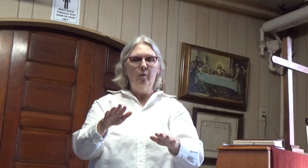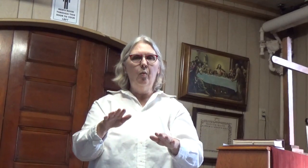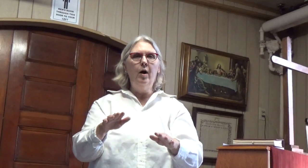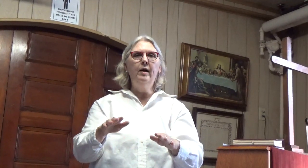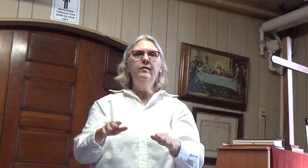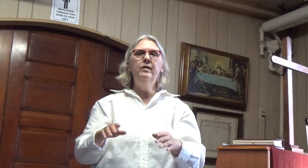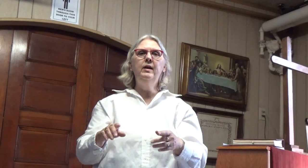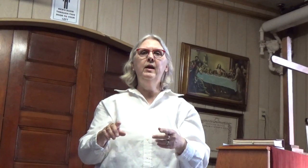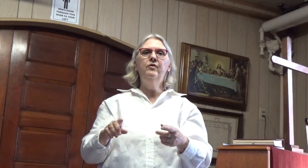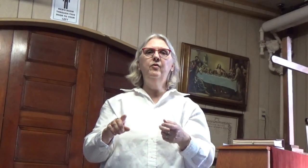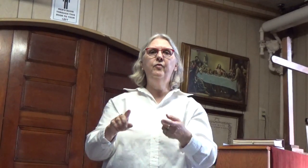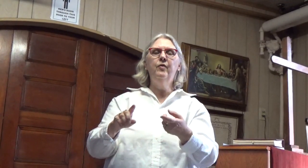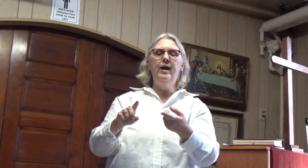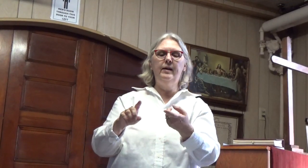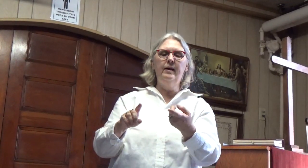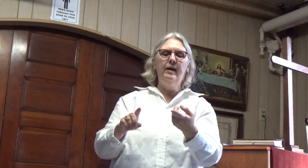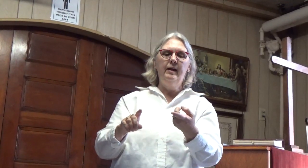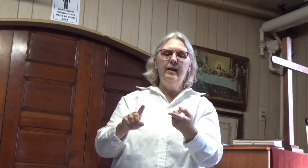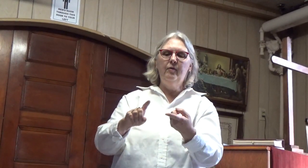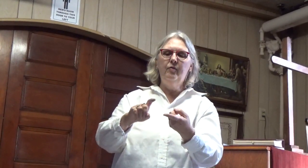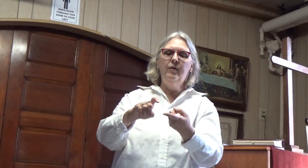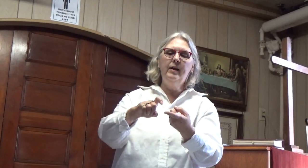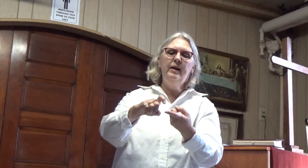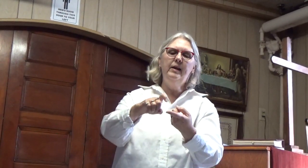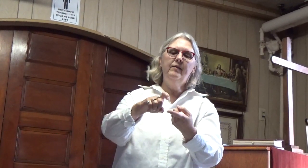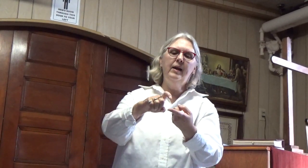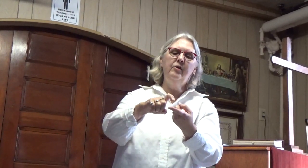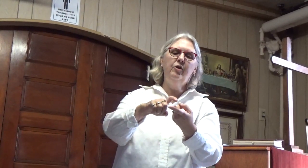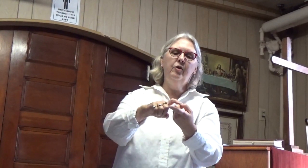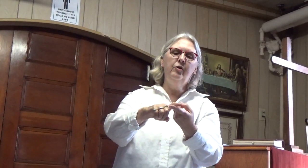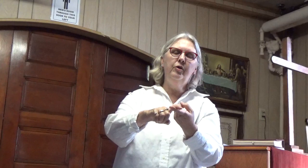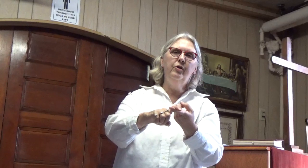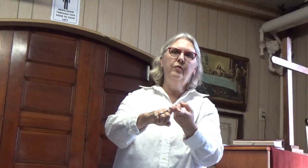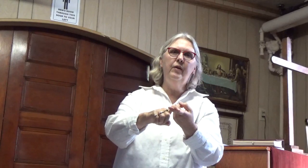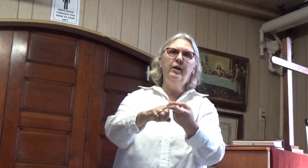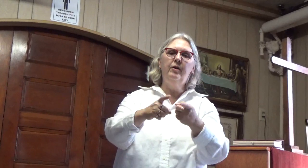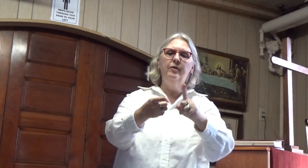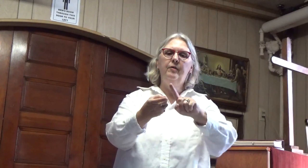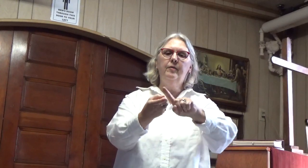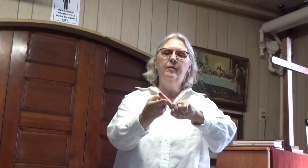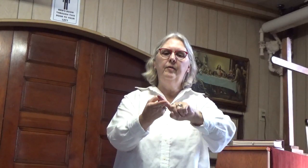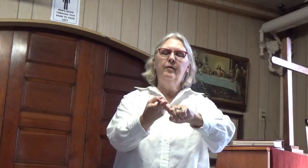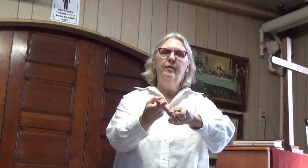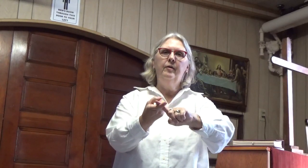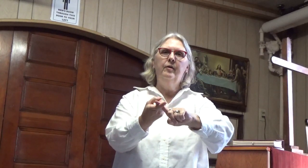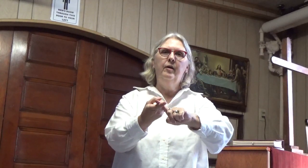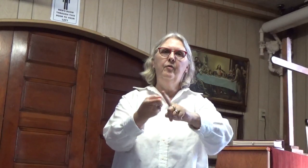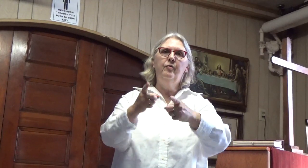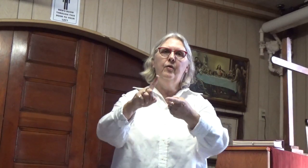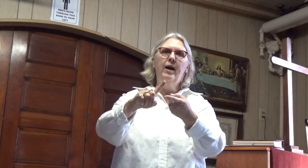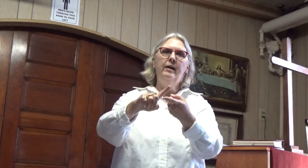Wanting as a friend. Now friend is kind of a curl your finger. A friend